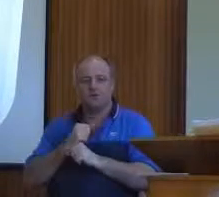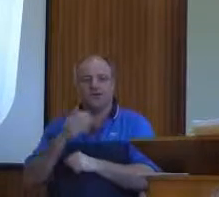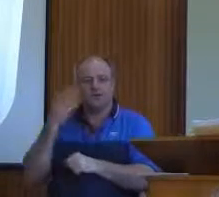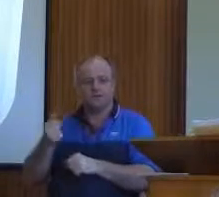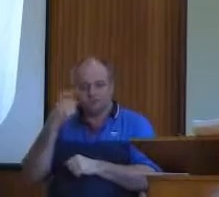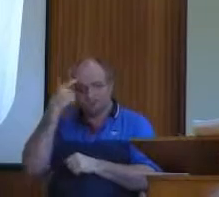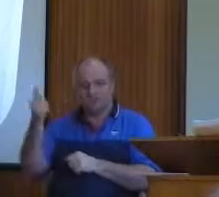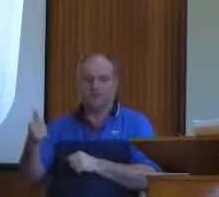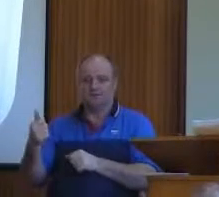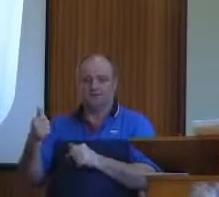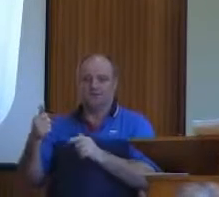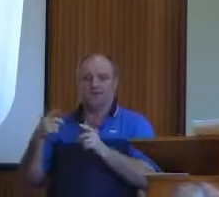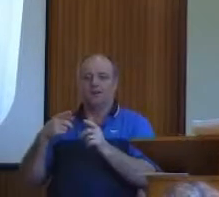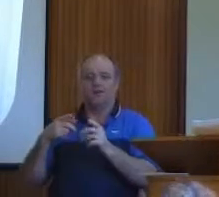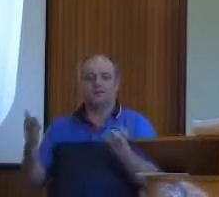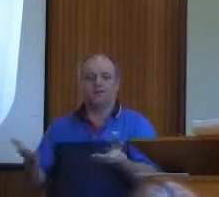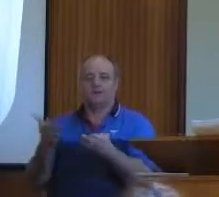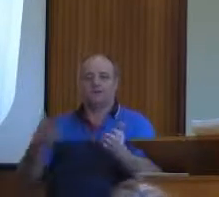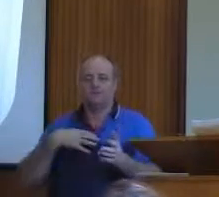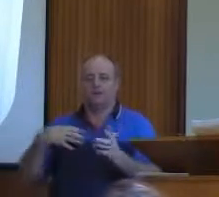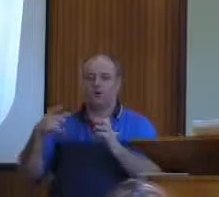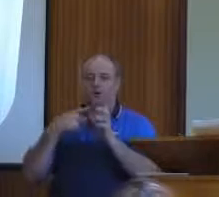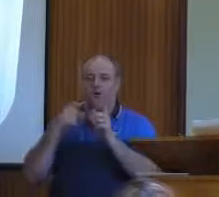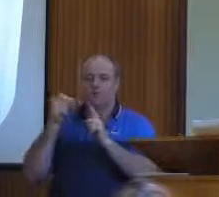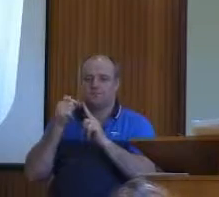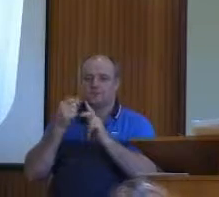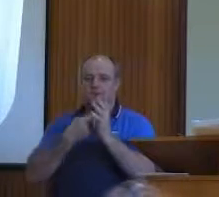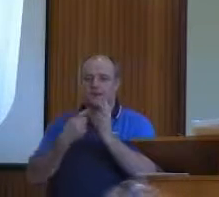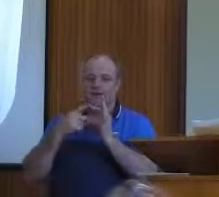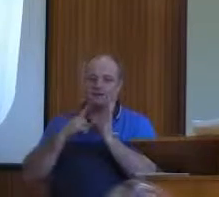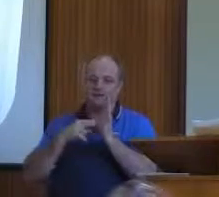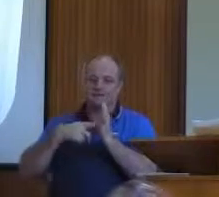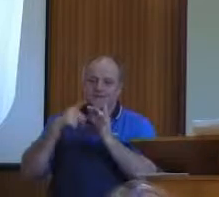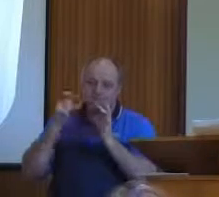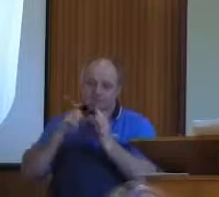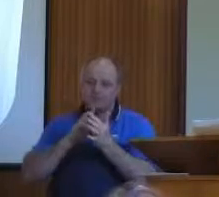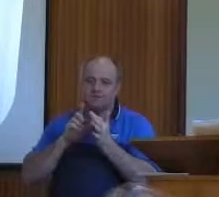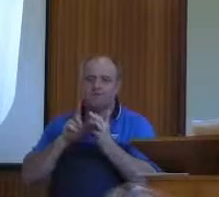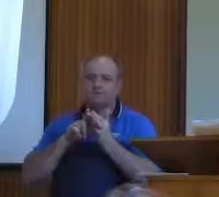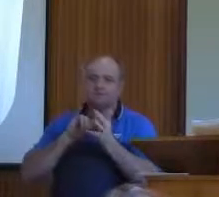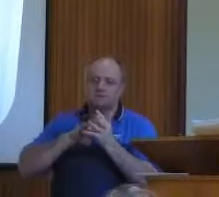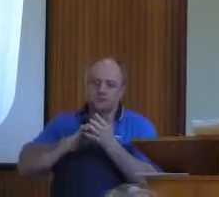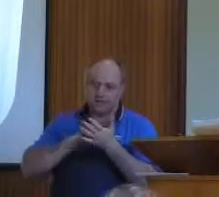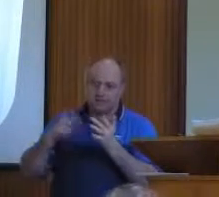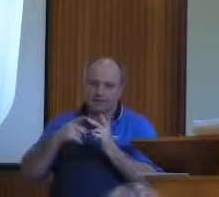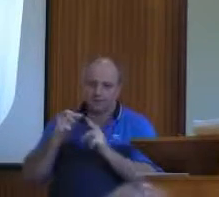The best way to learn any trade is by the role model of an expert apprenticeship.